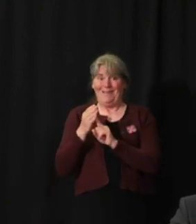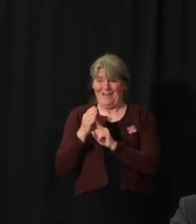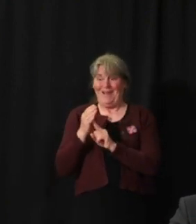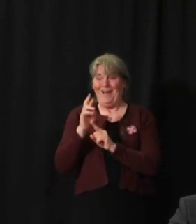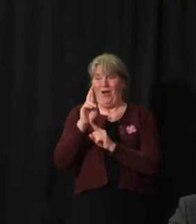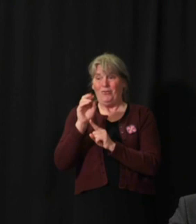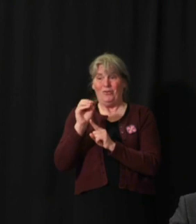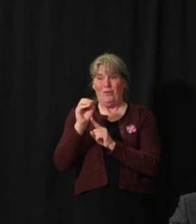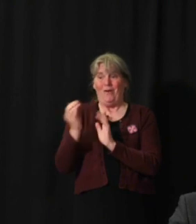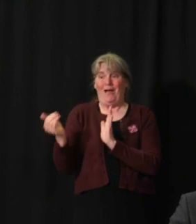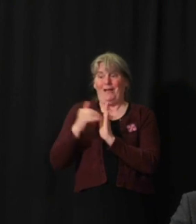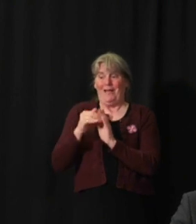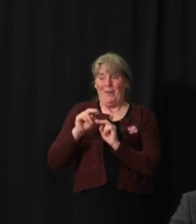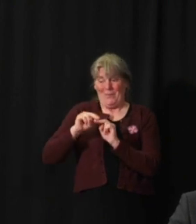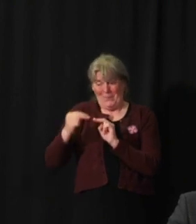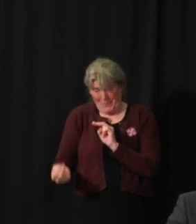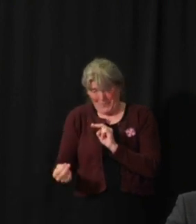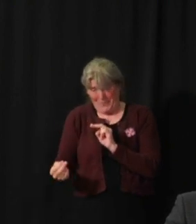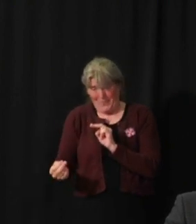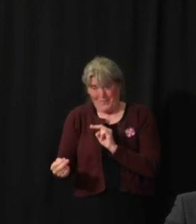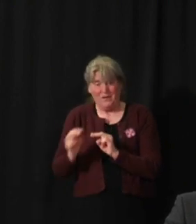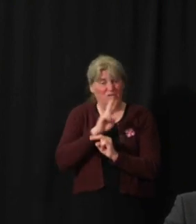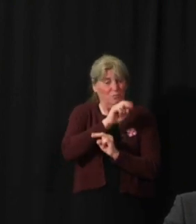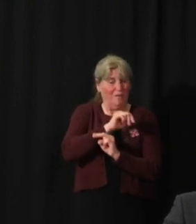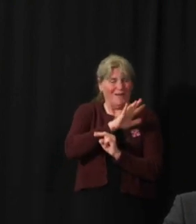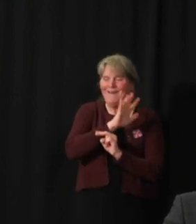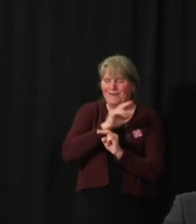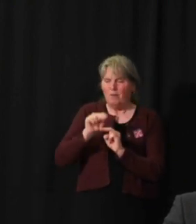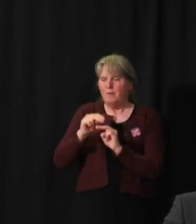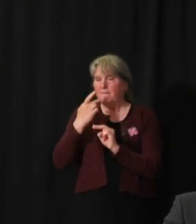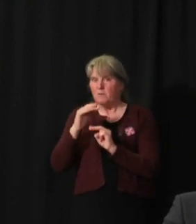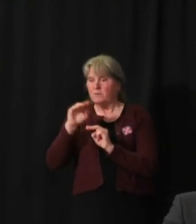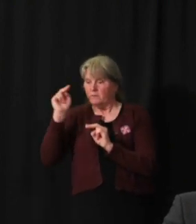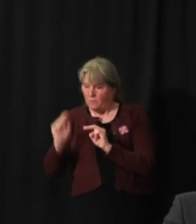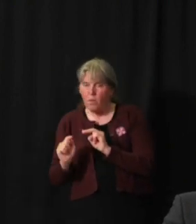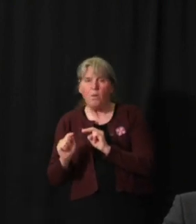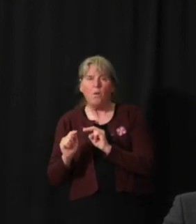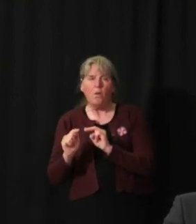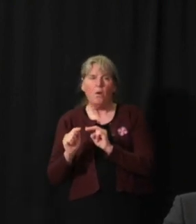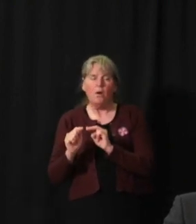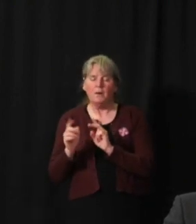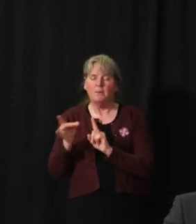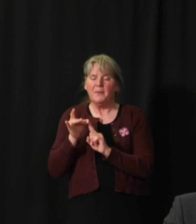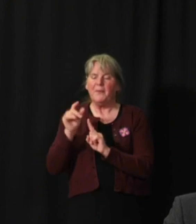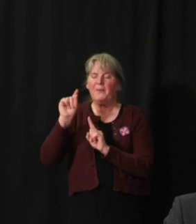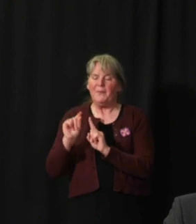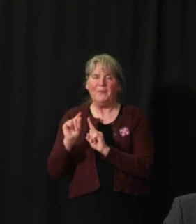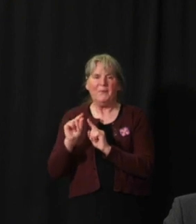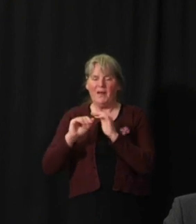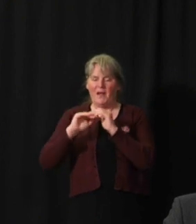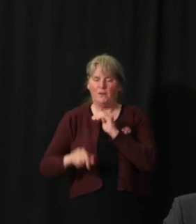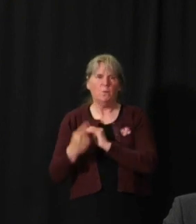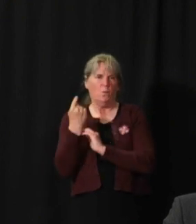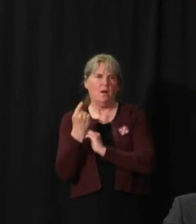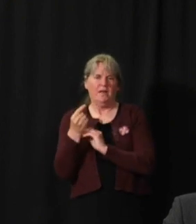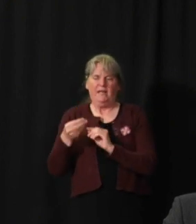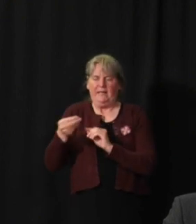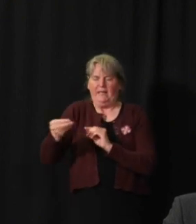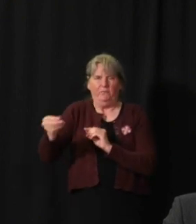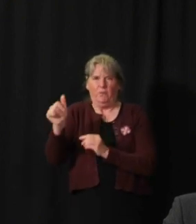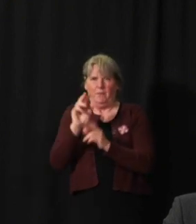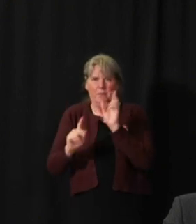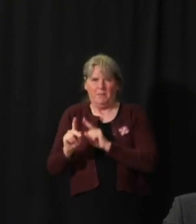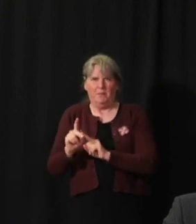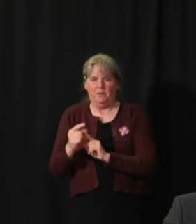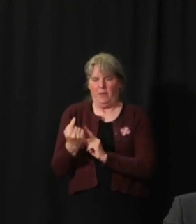R0 down to a ratio where it's less than one. So that one